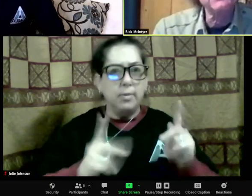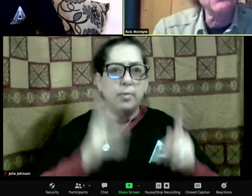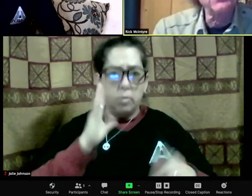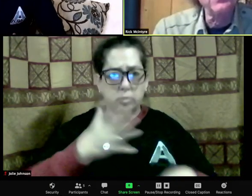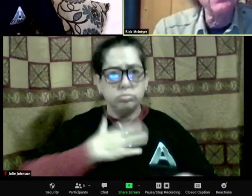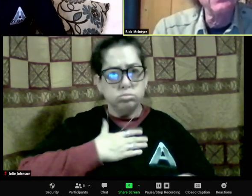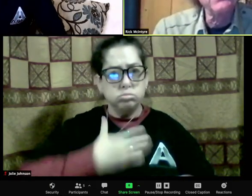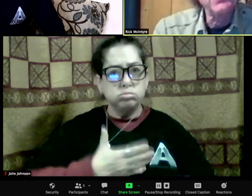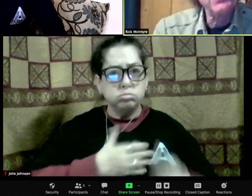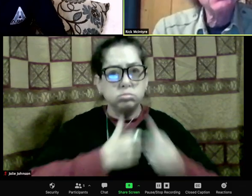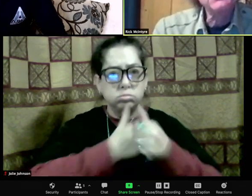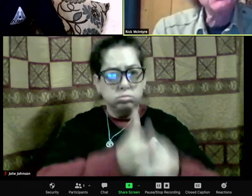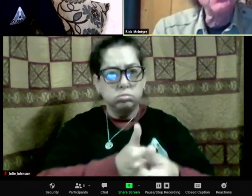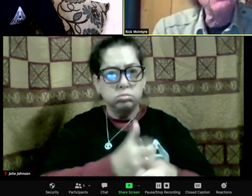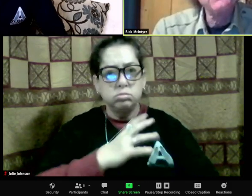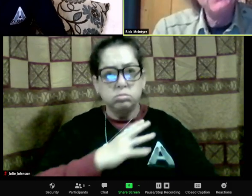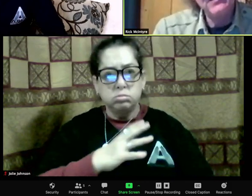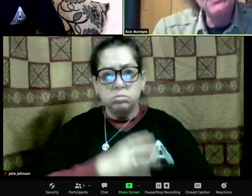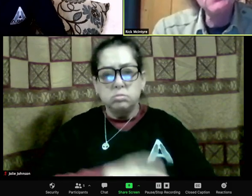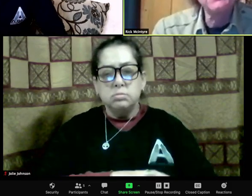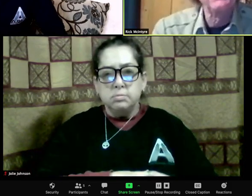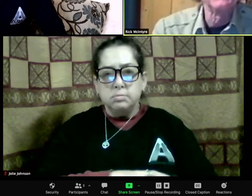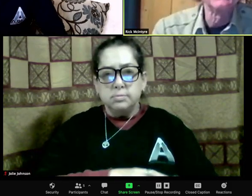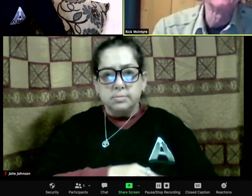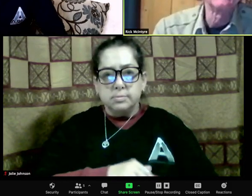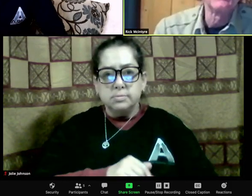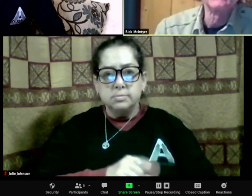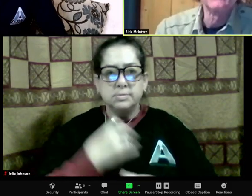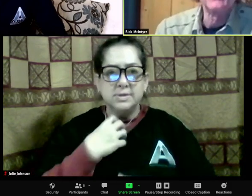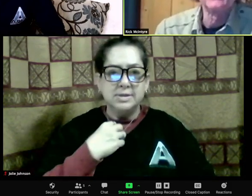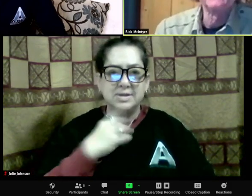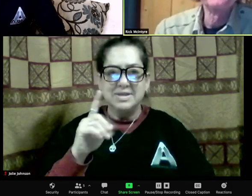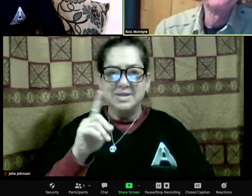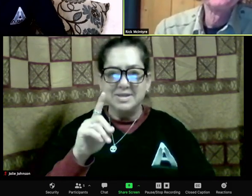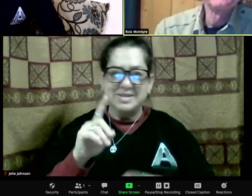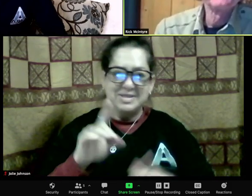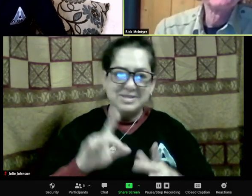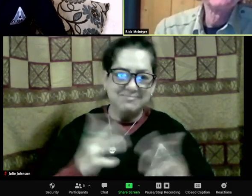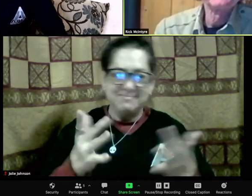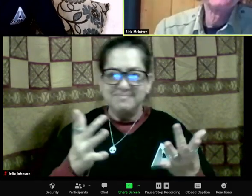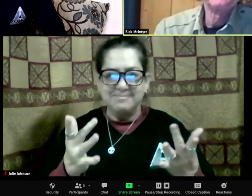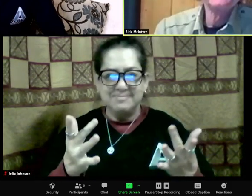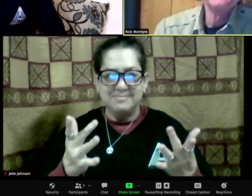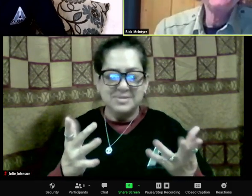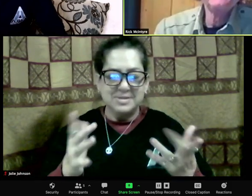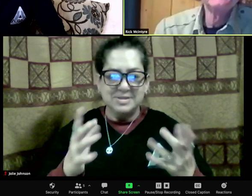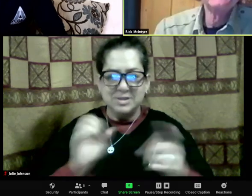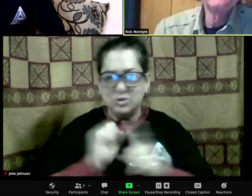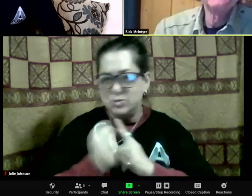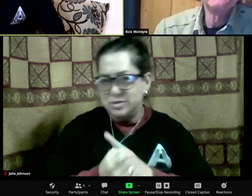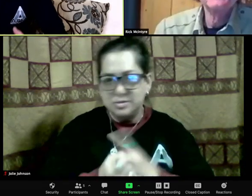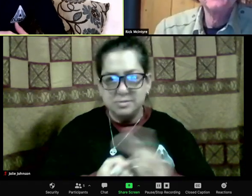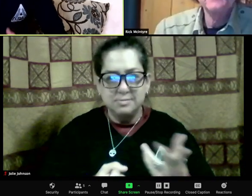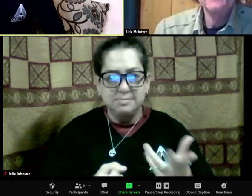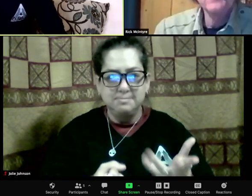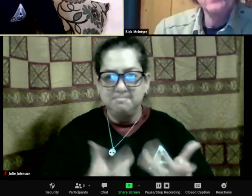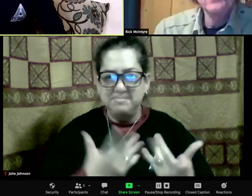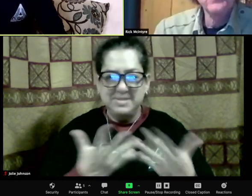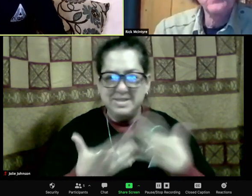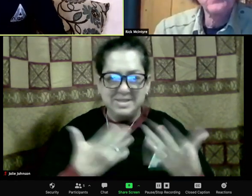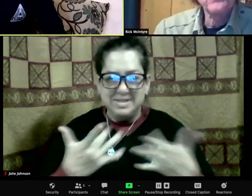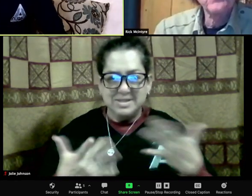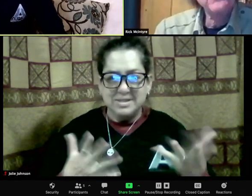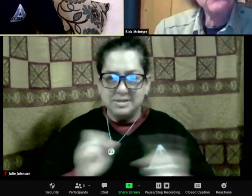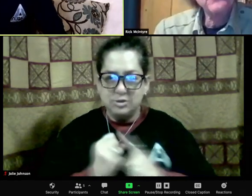he or she, the ranger may decide to ask people to come back and explain why. And when I was